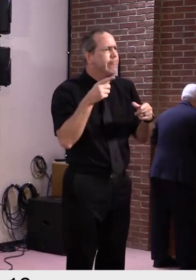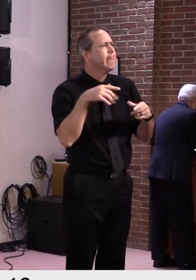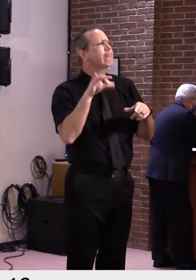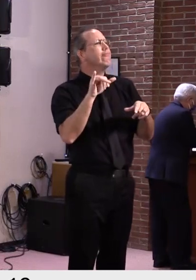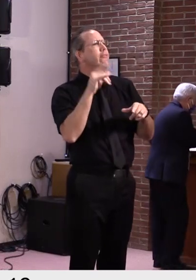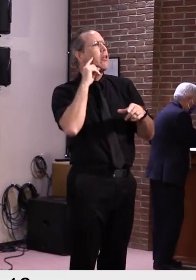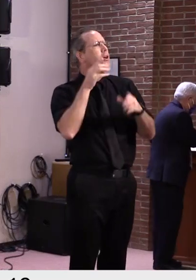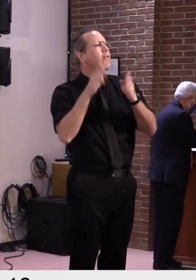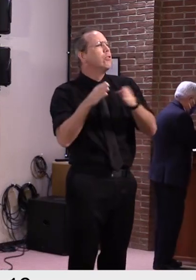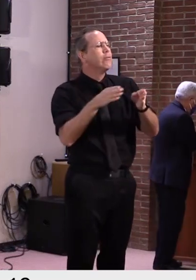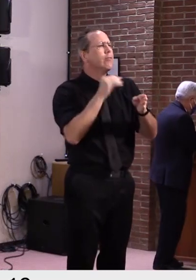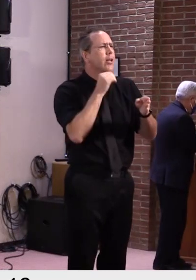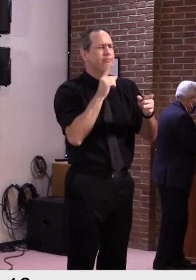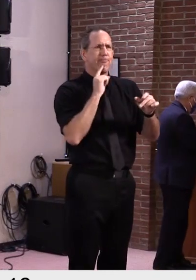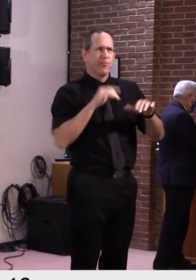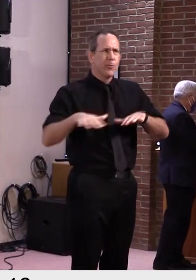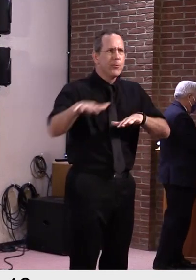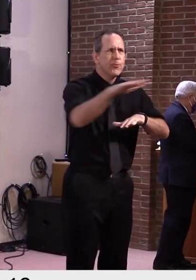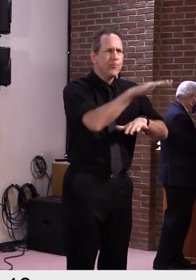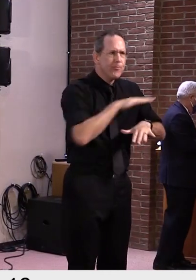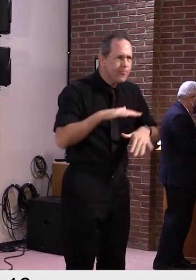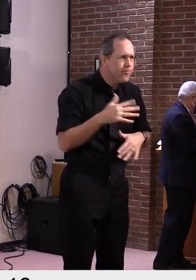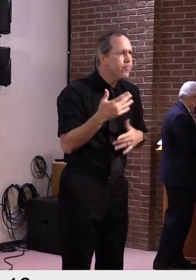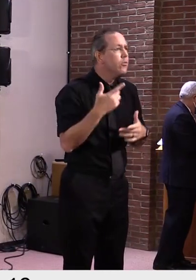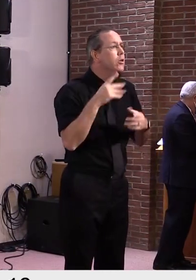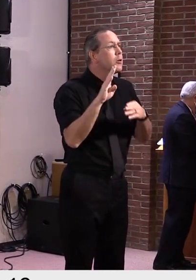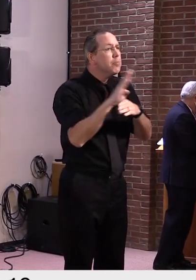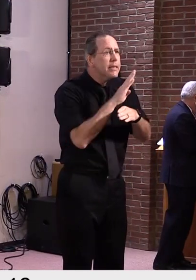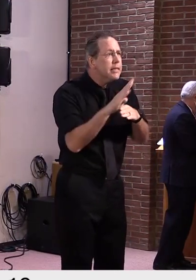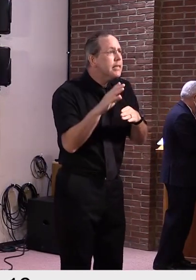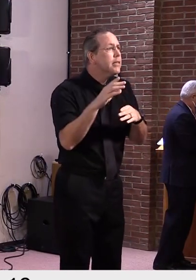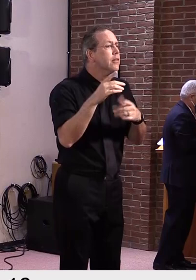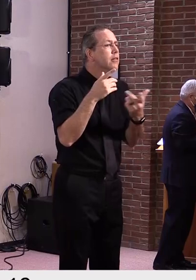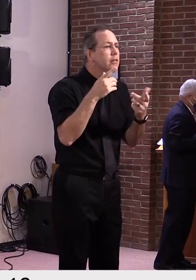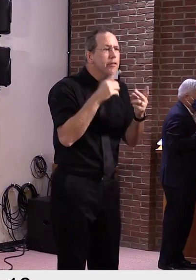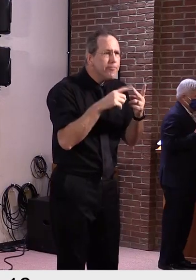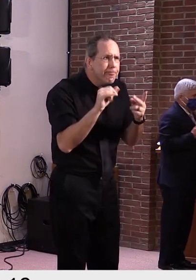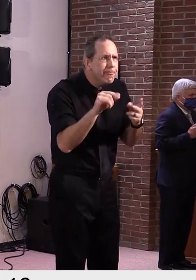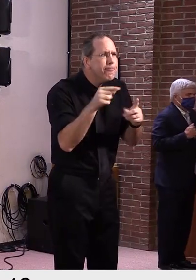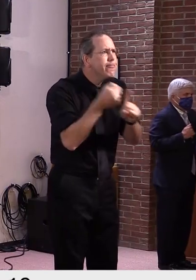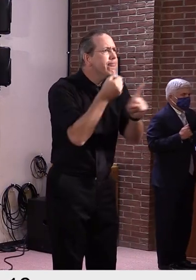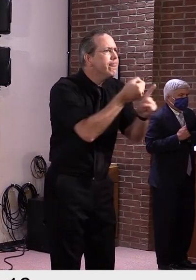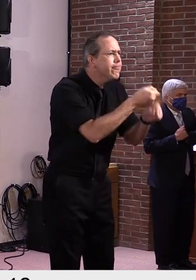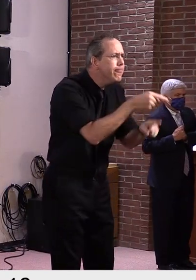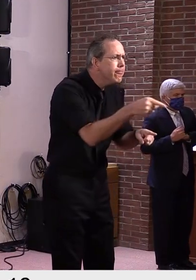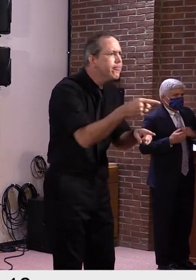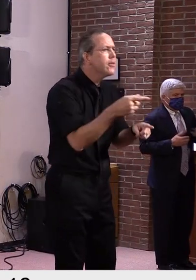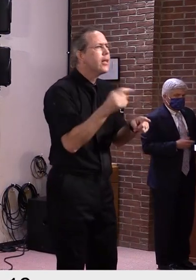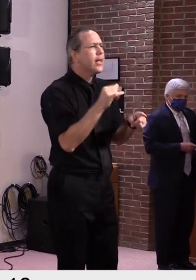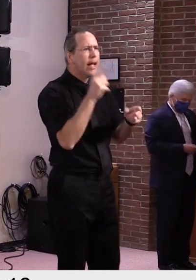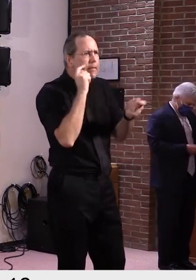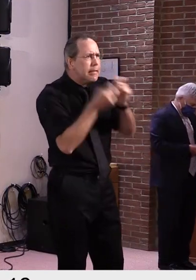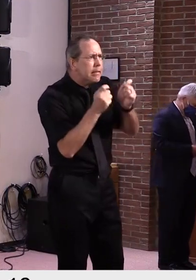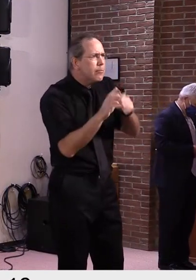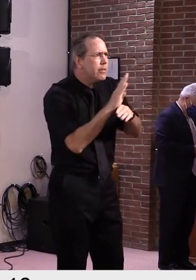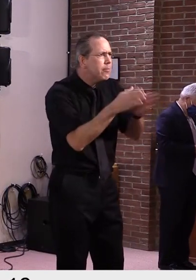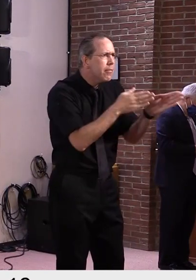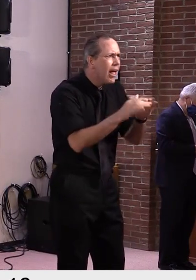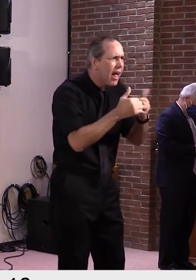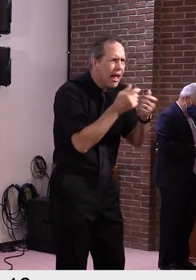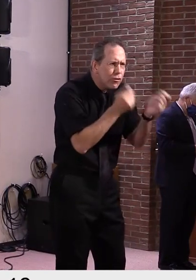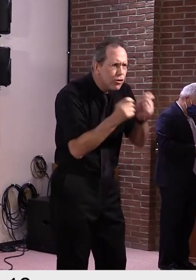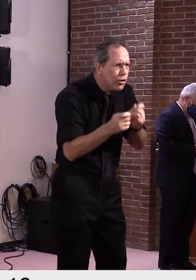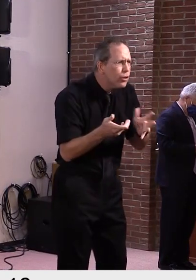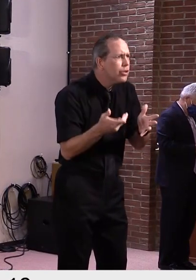taken steps to help reduce the risks of spreading the virus like working remotely, separating workstations, changing